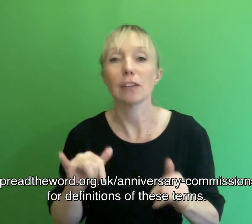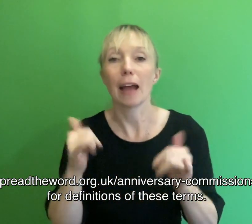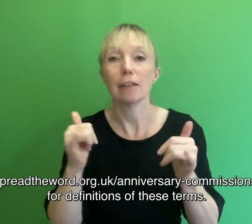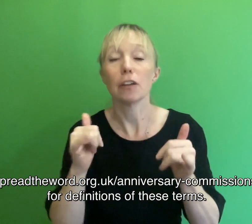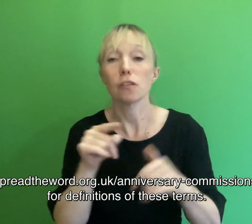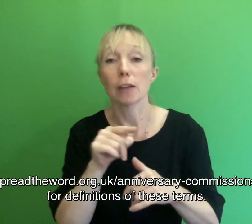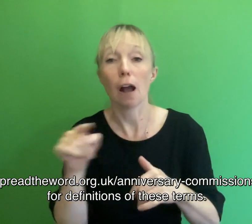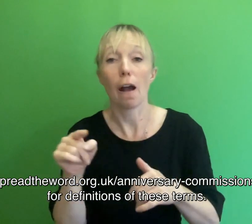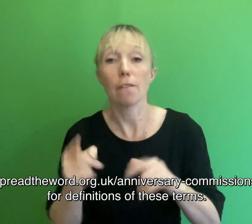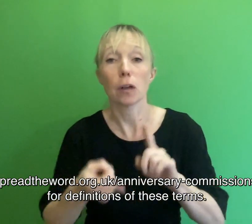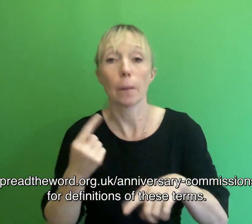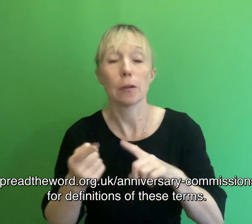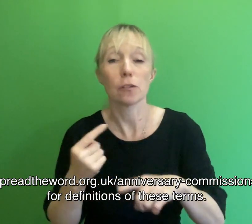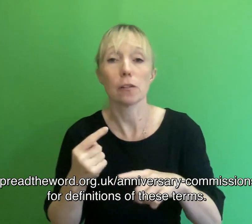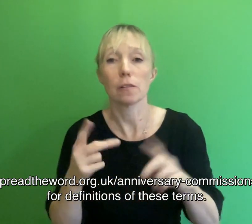For definitions of these terms.